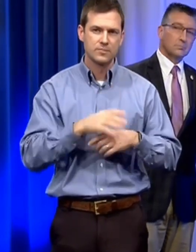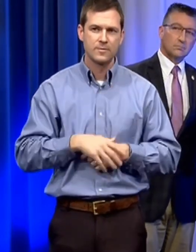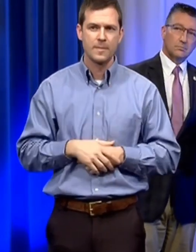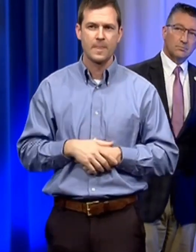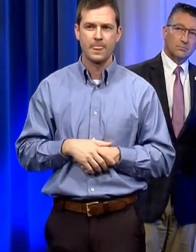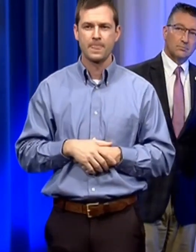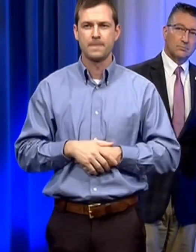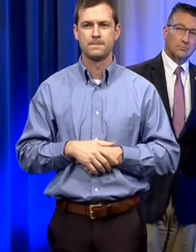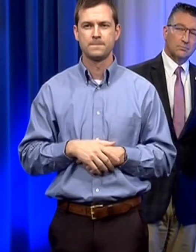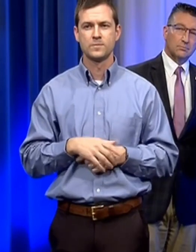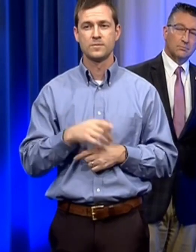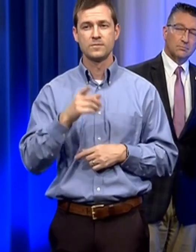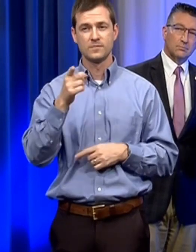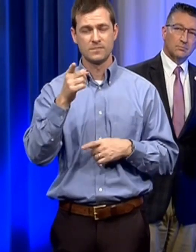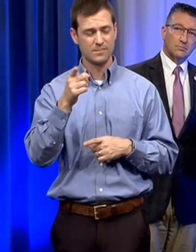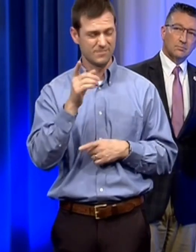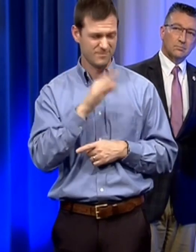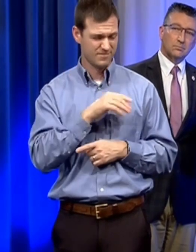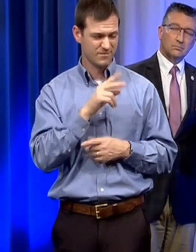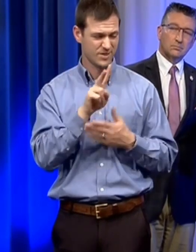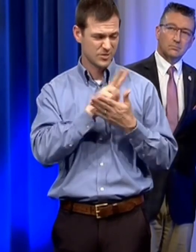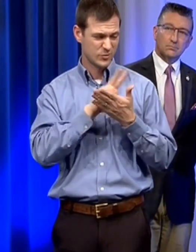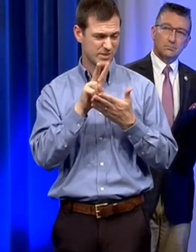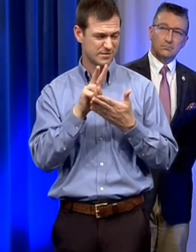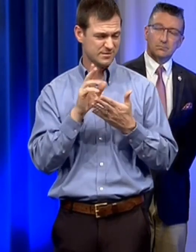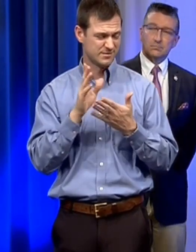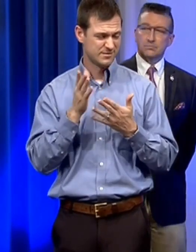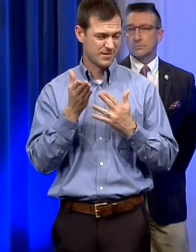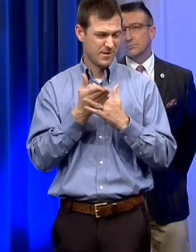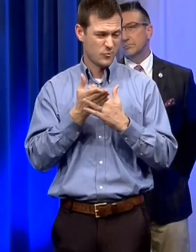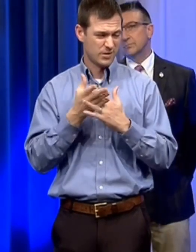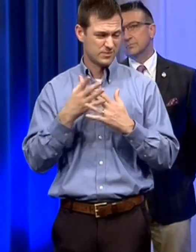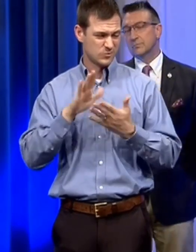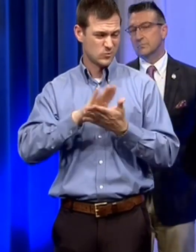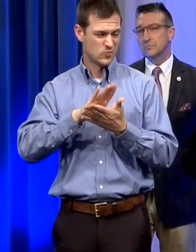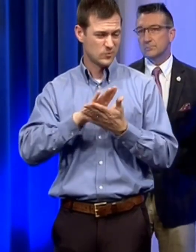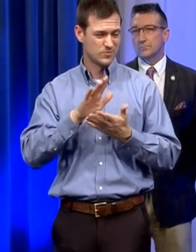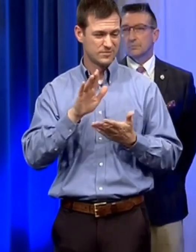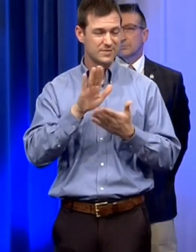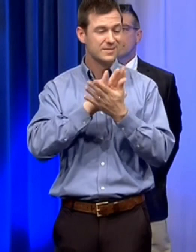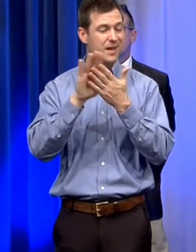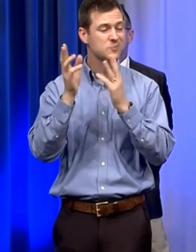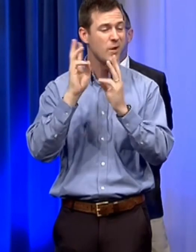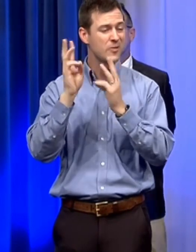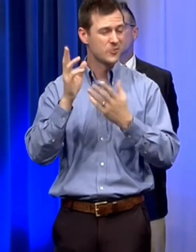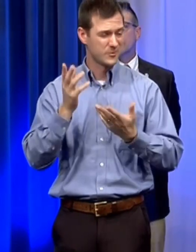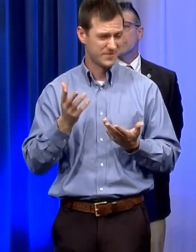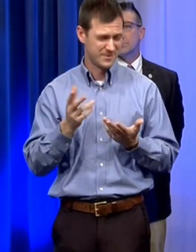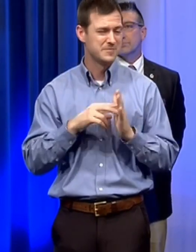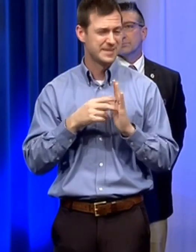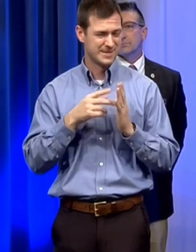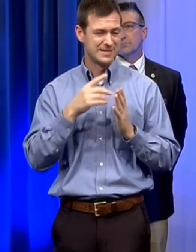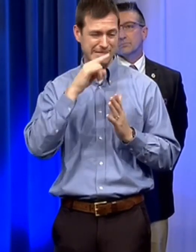you've got two weeks with kids going to be out of school it's nice weather right now parents are going to have to be dealing with some kids that are wanting to get out and go do